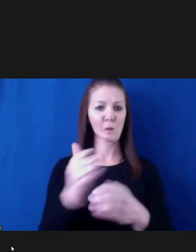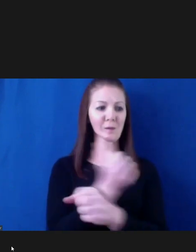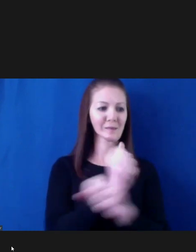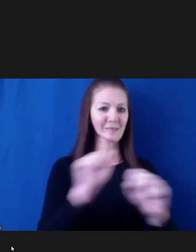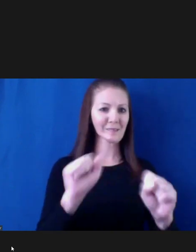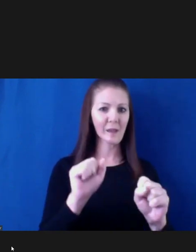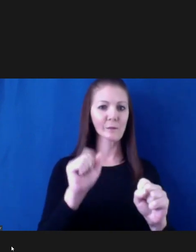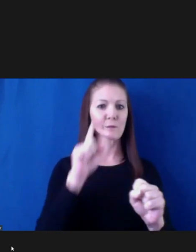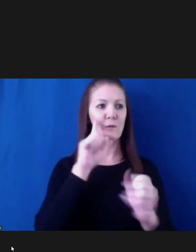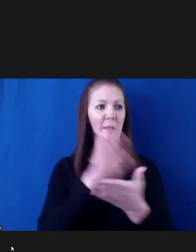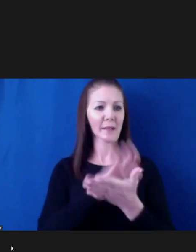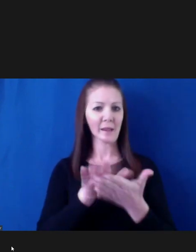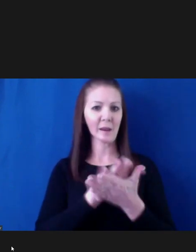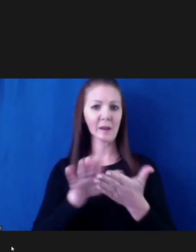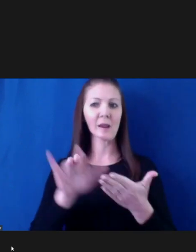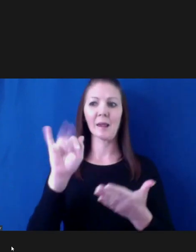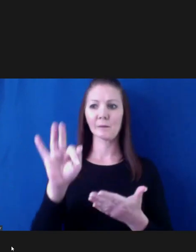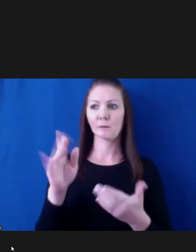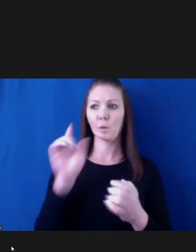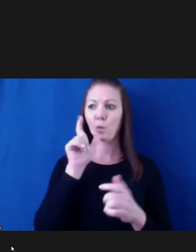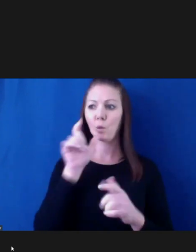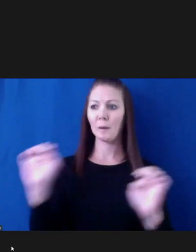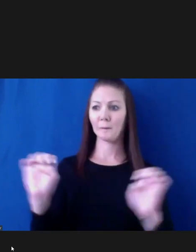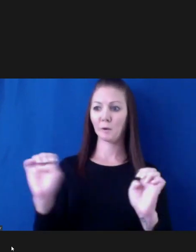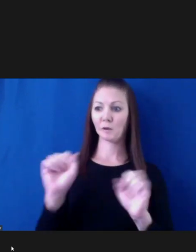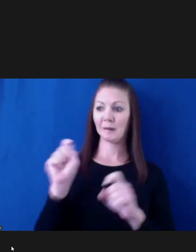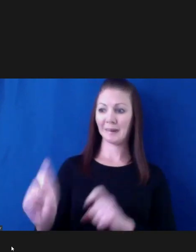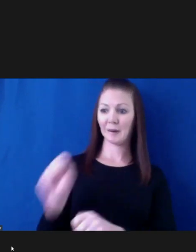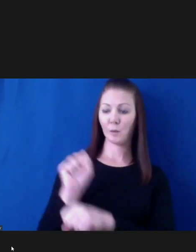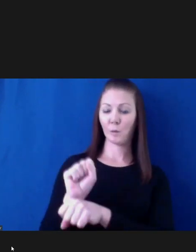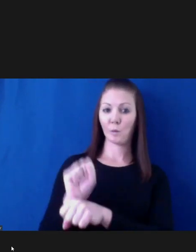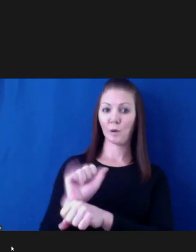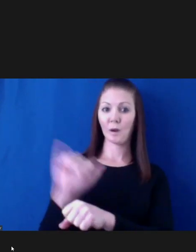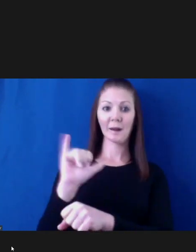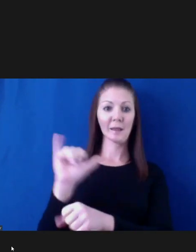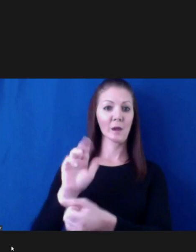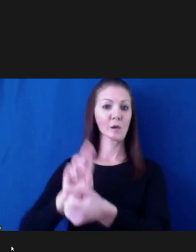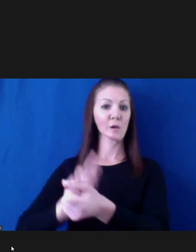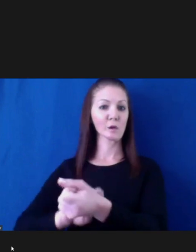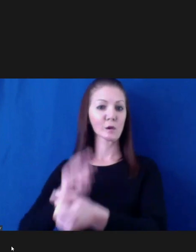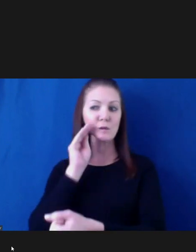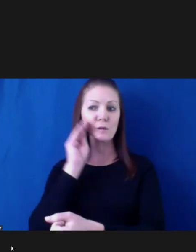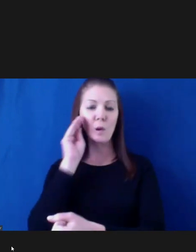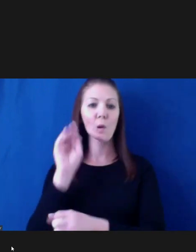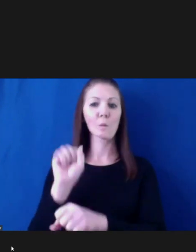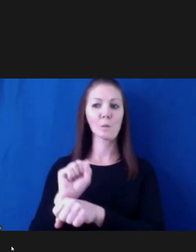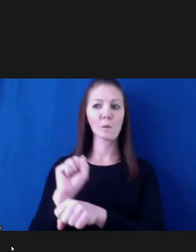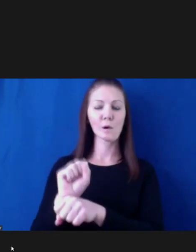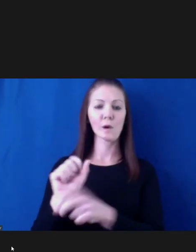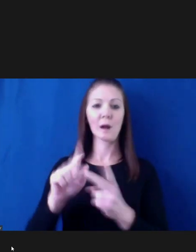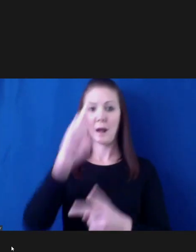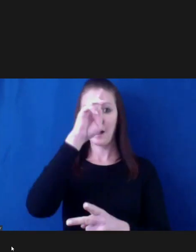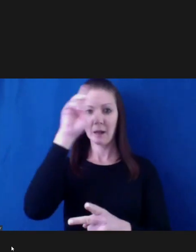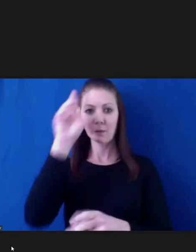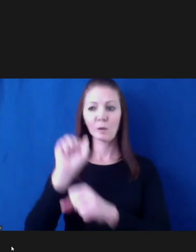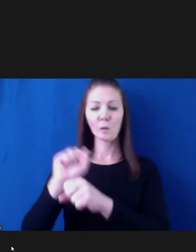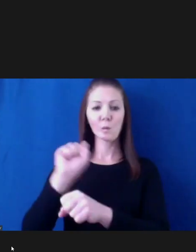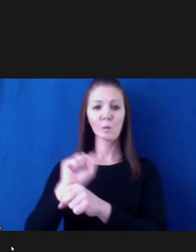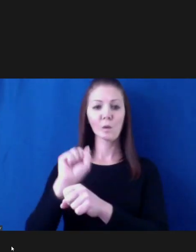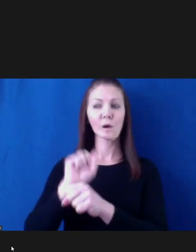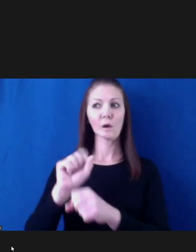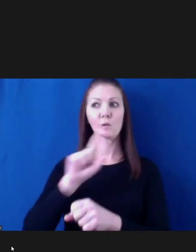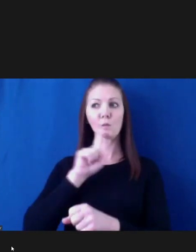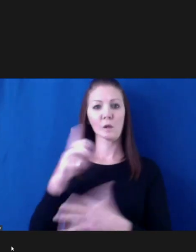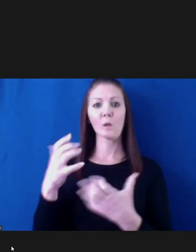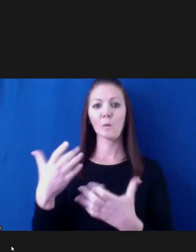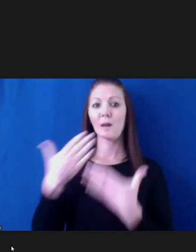nursing homes, have to go to hospitals and as such. And the biggest thanks you can give to those folks who are going beyond the call and keeping us safe is